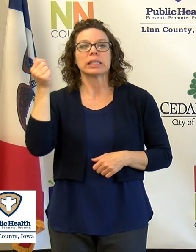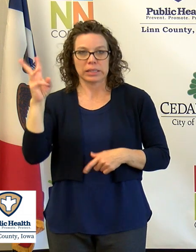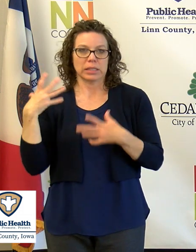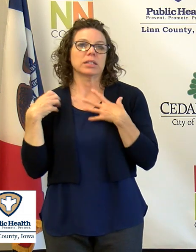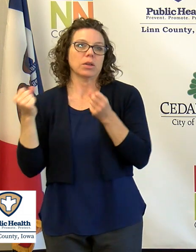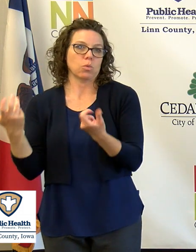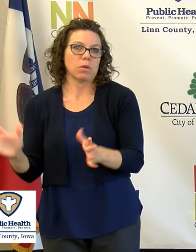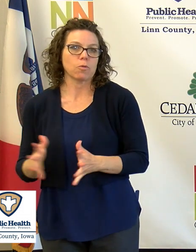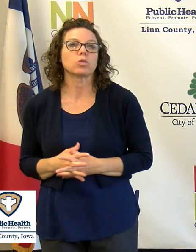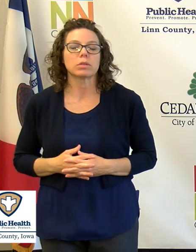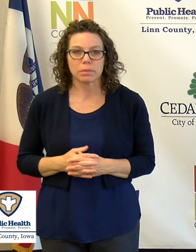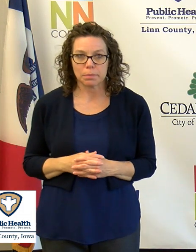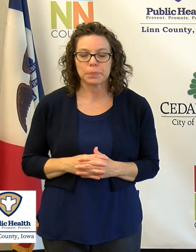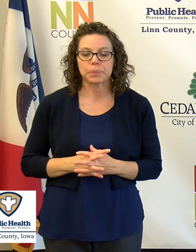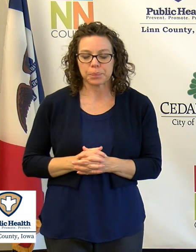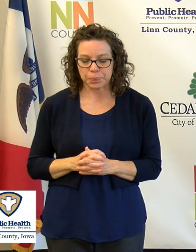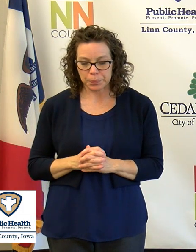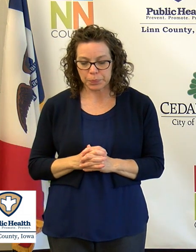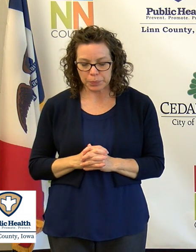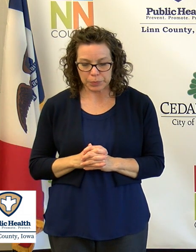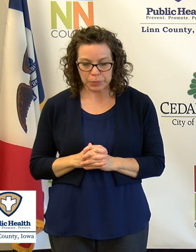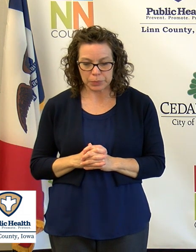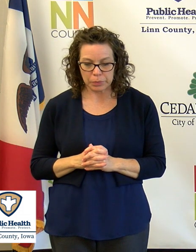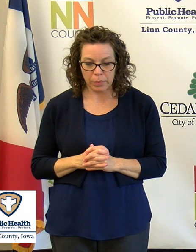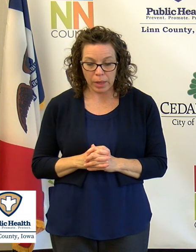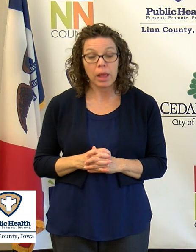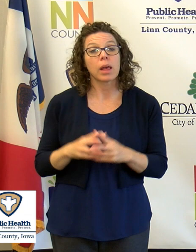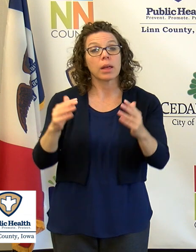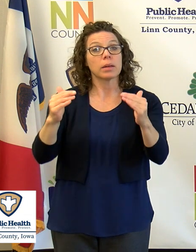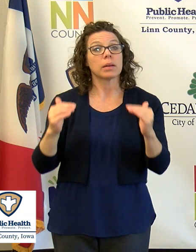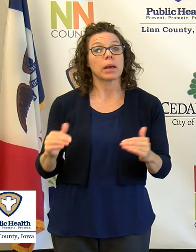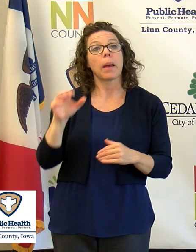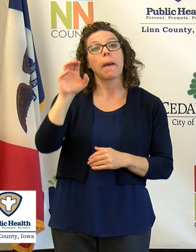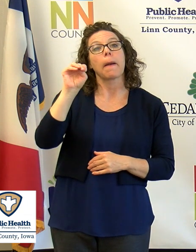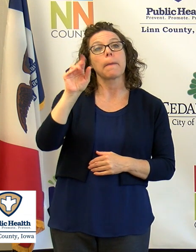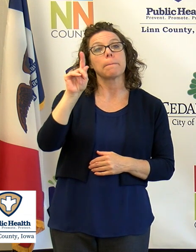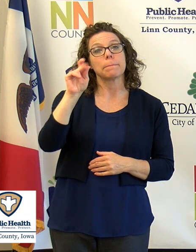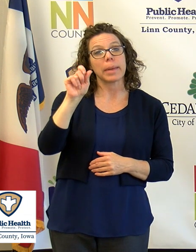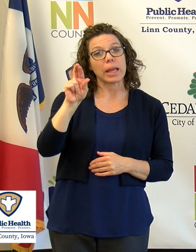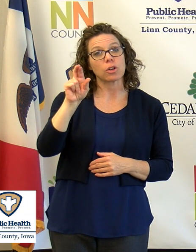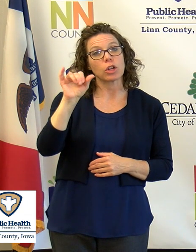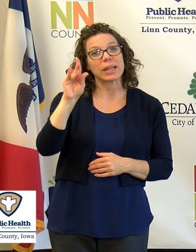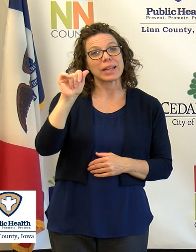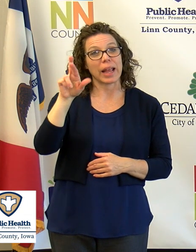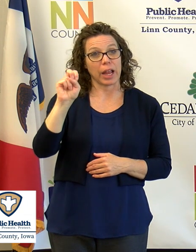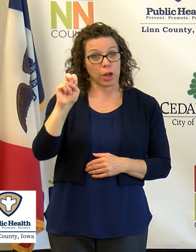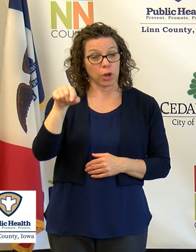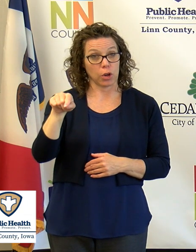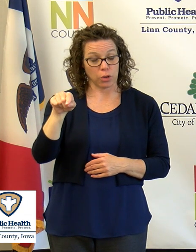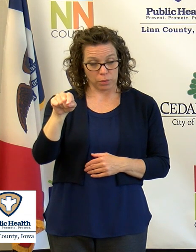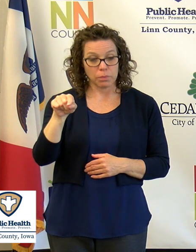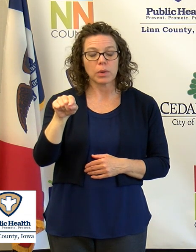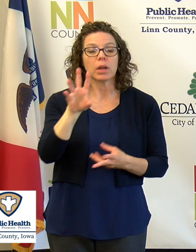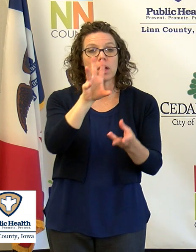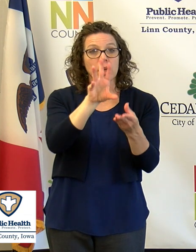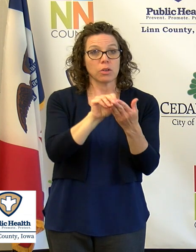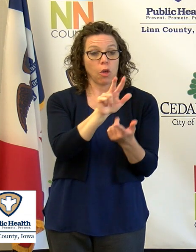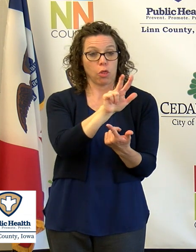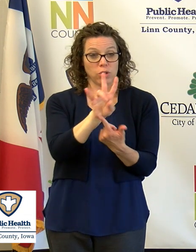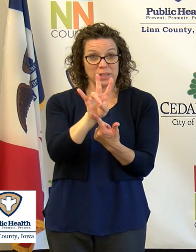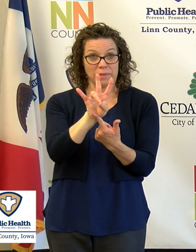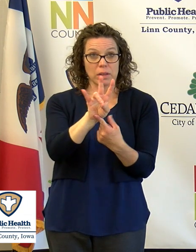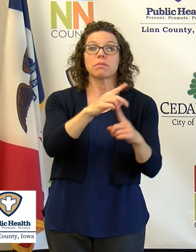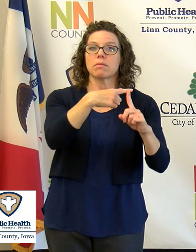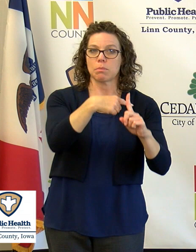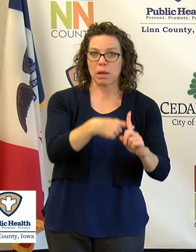and residents have recovered. At Manor Care Health Services 37 residents and